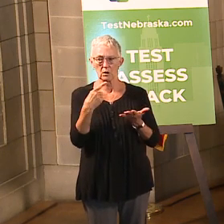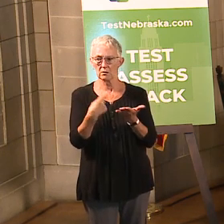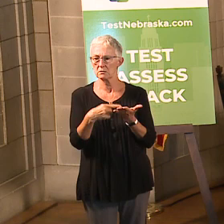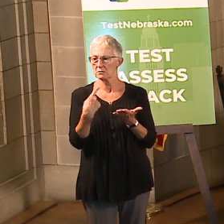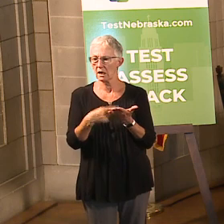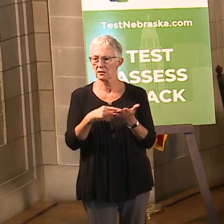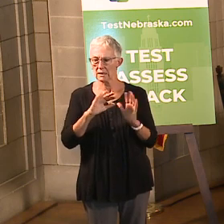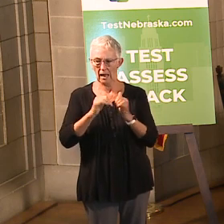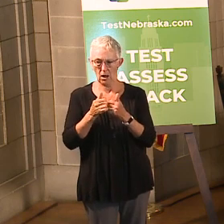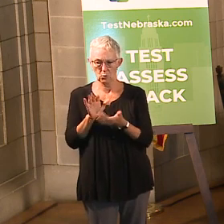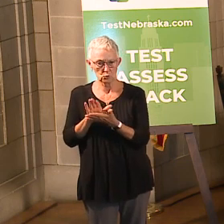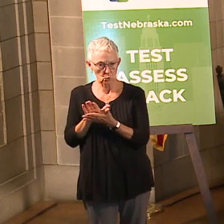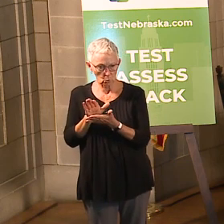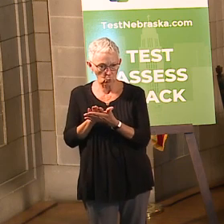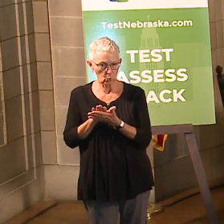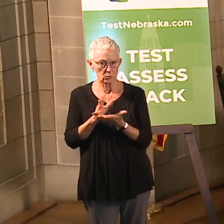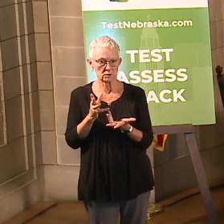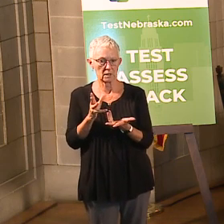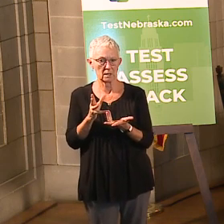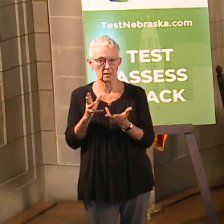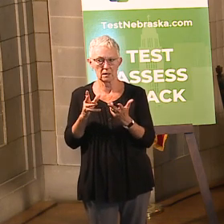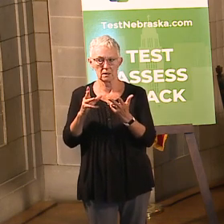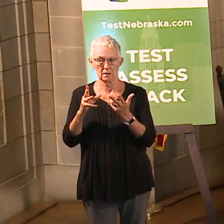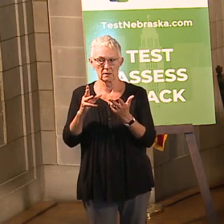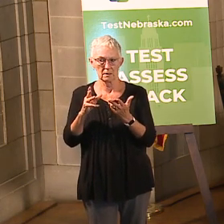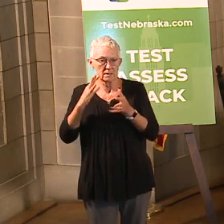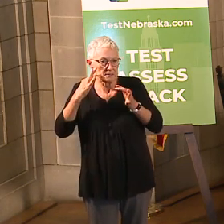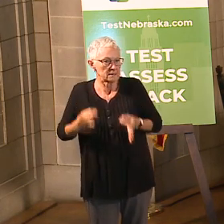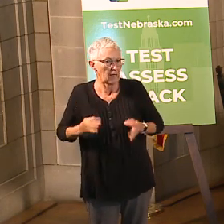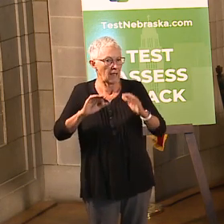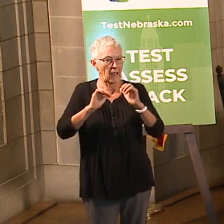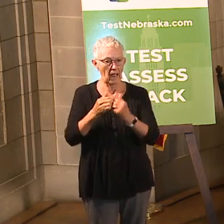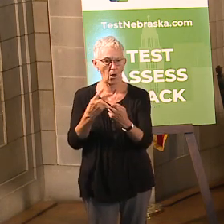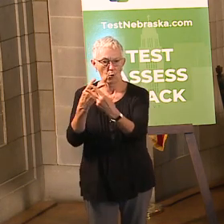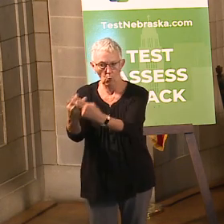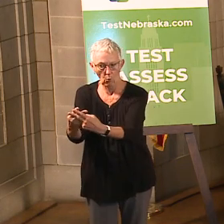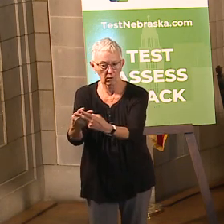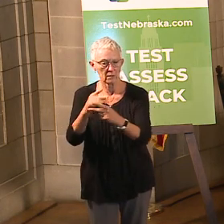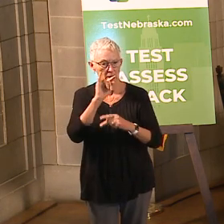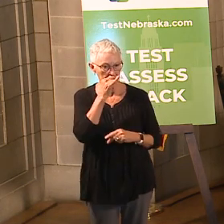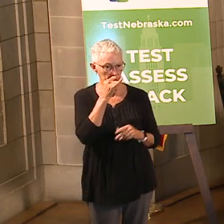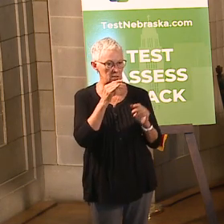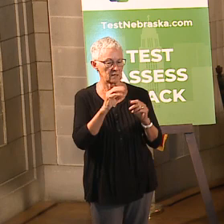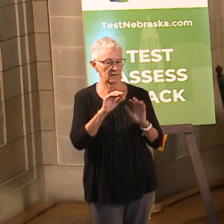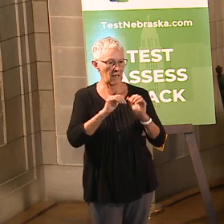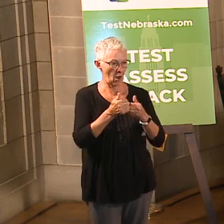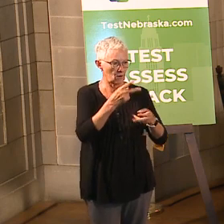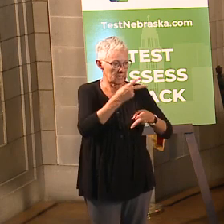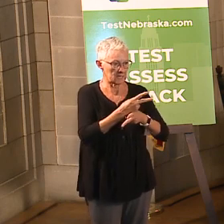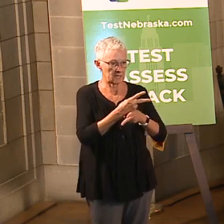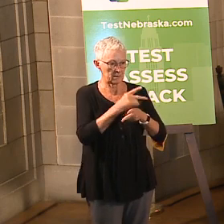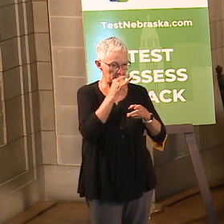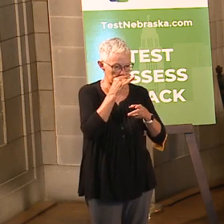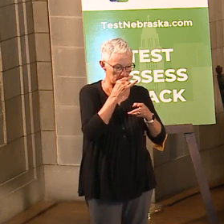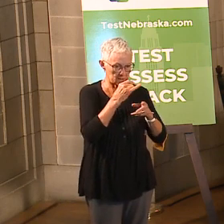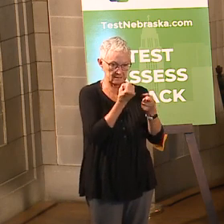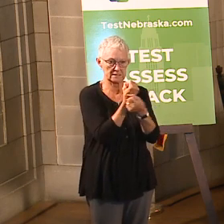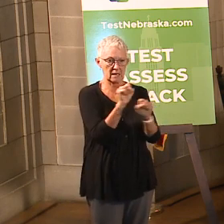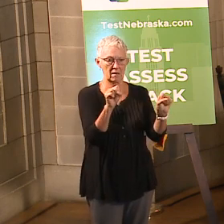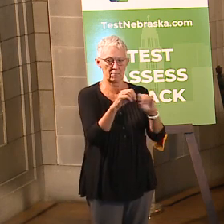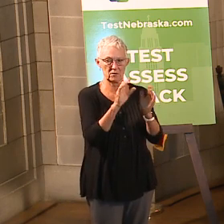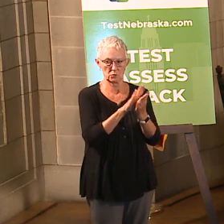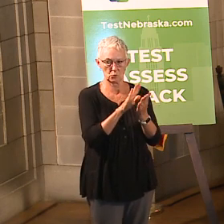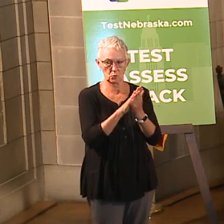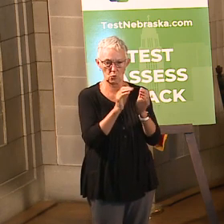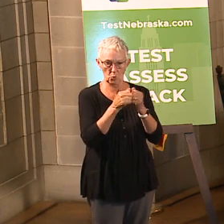to how to quarantine or manage kids with masks and how that relates to schools and so